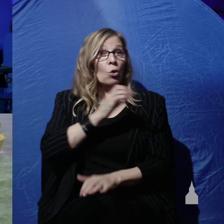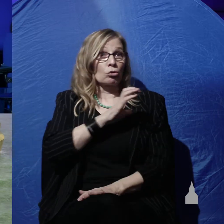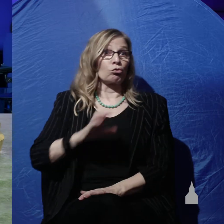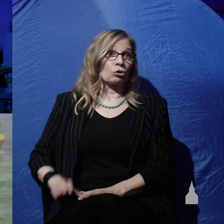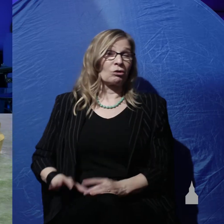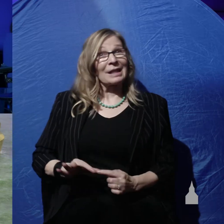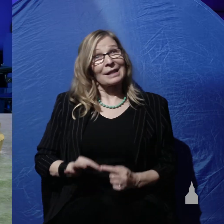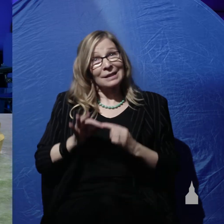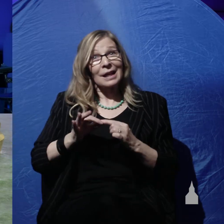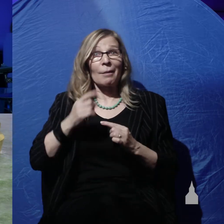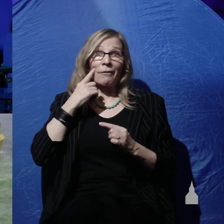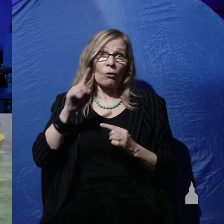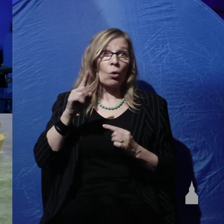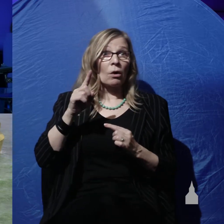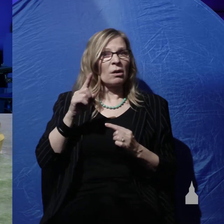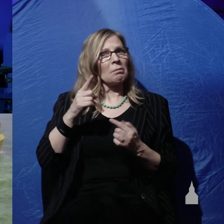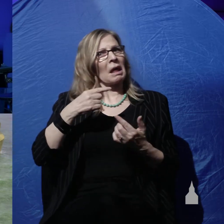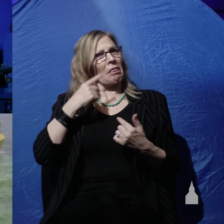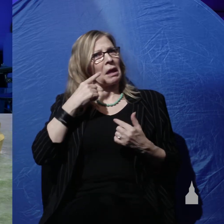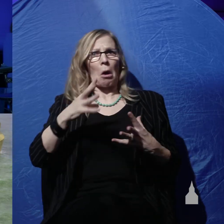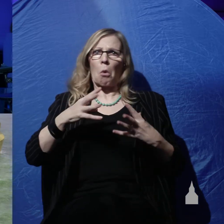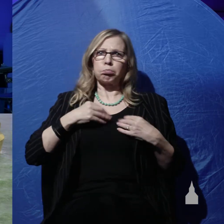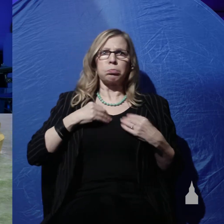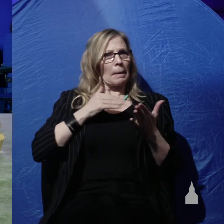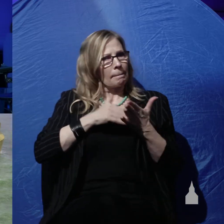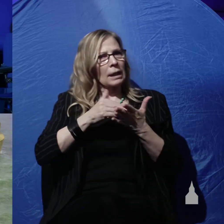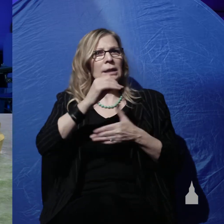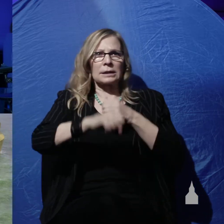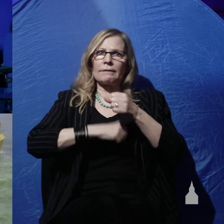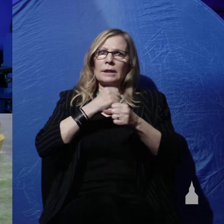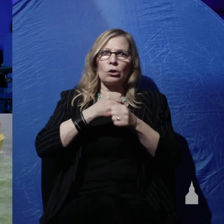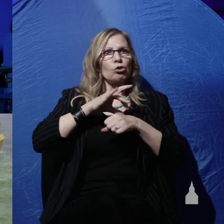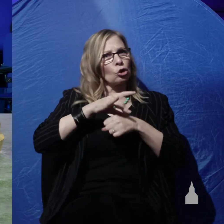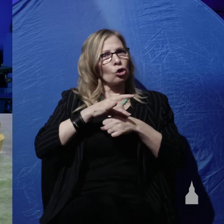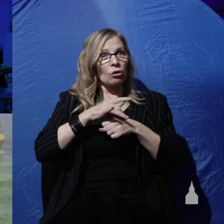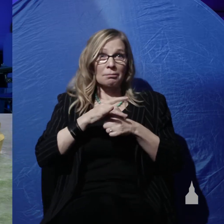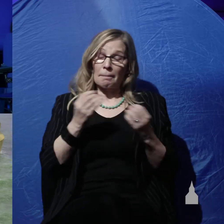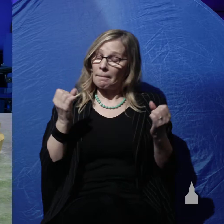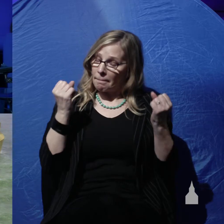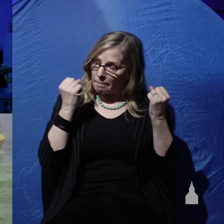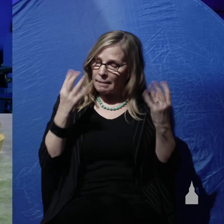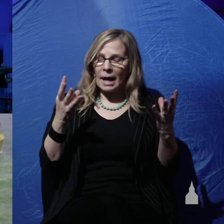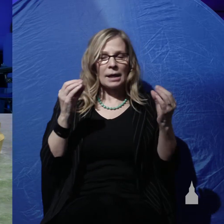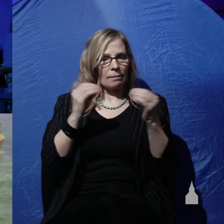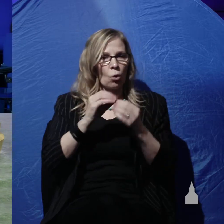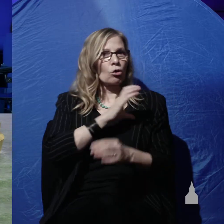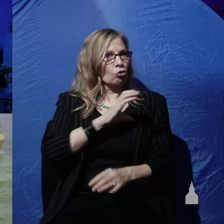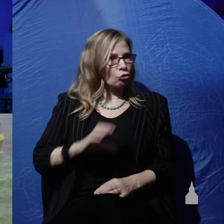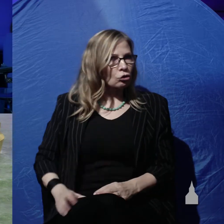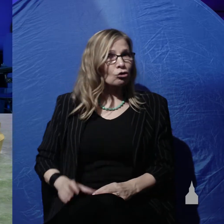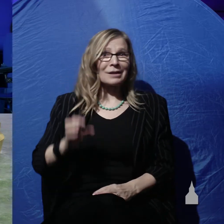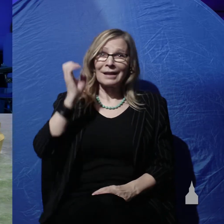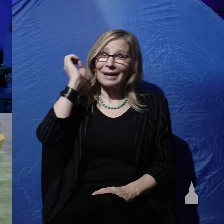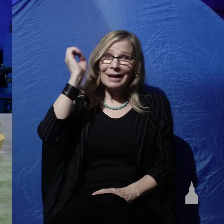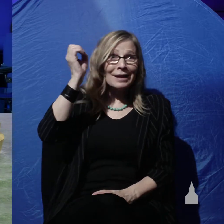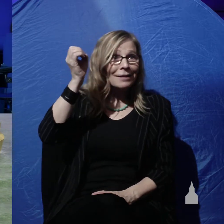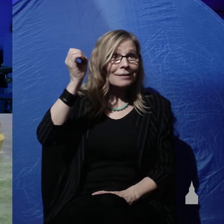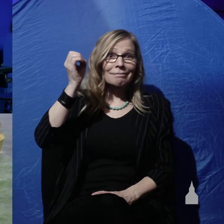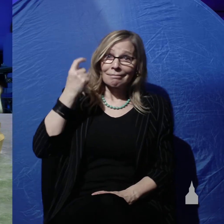the millions of years and a growing number of Christians, including a growing number of evangelical theologians who say this is the